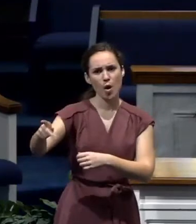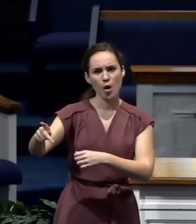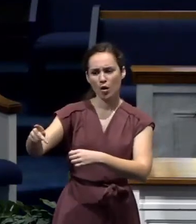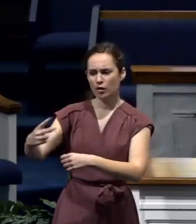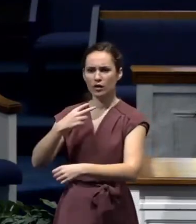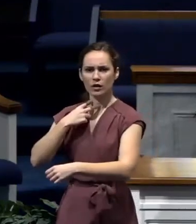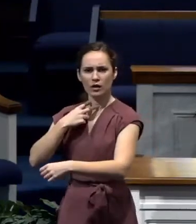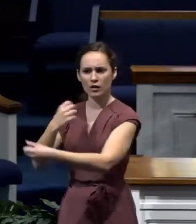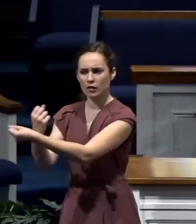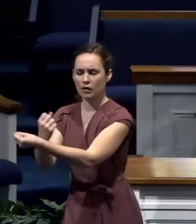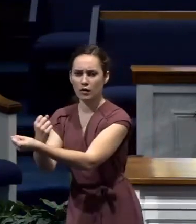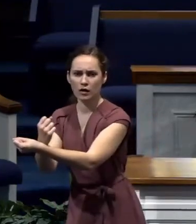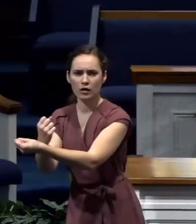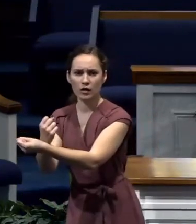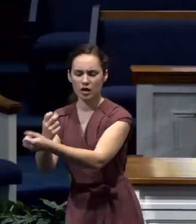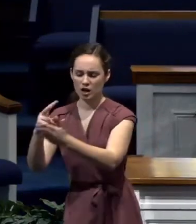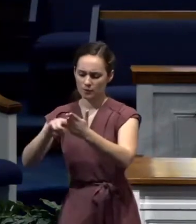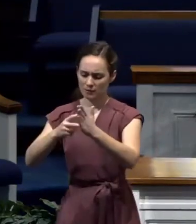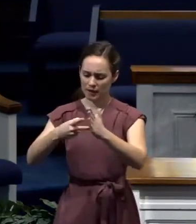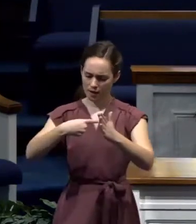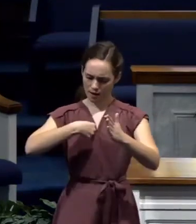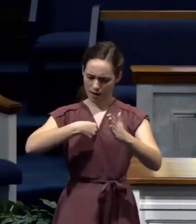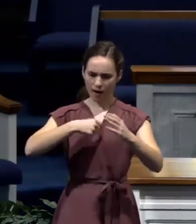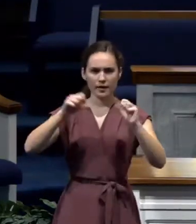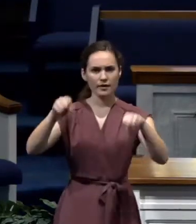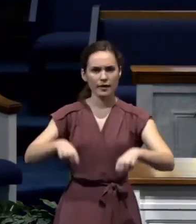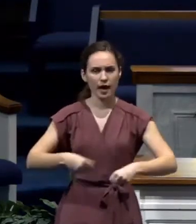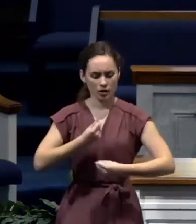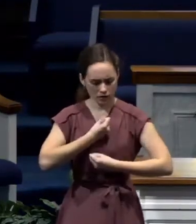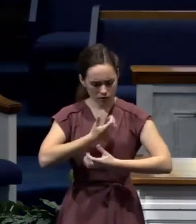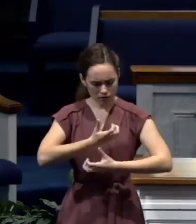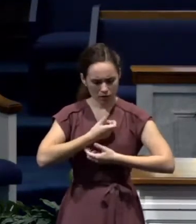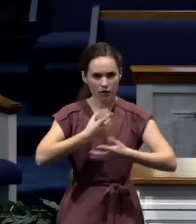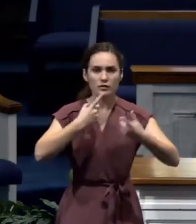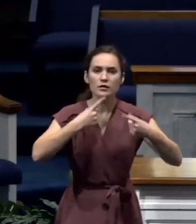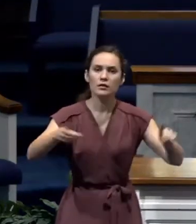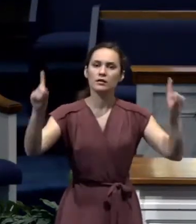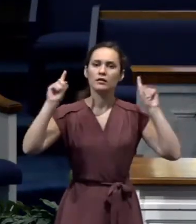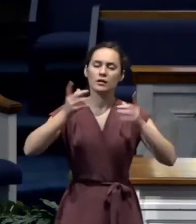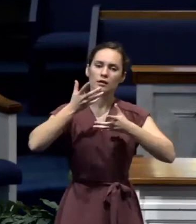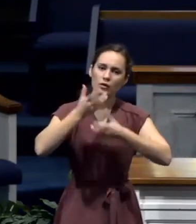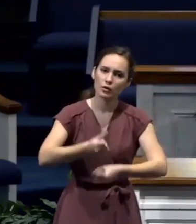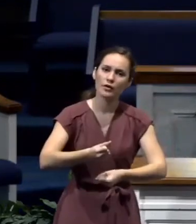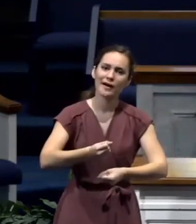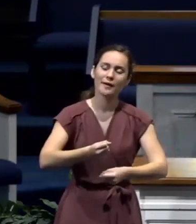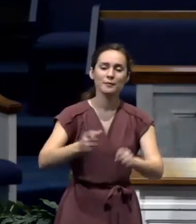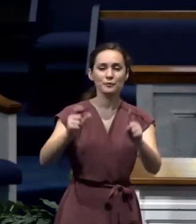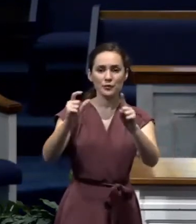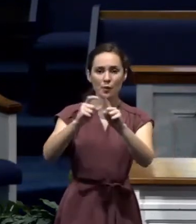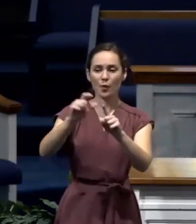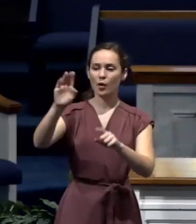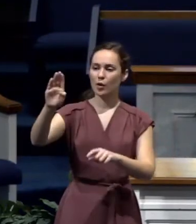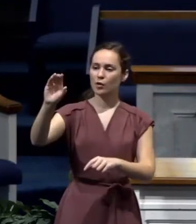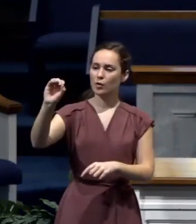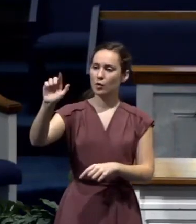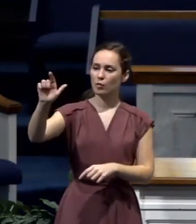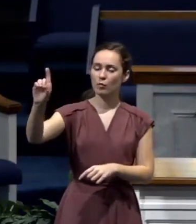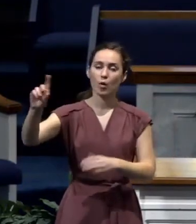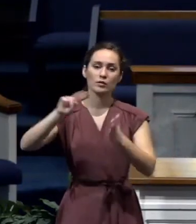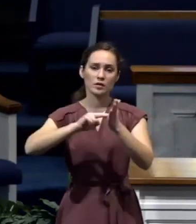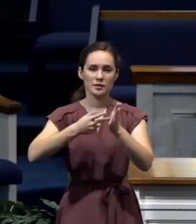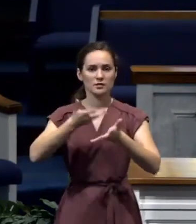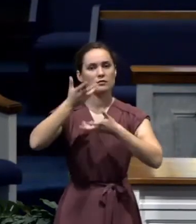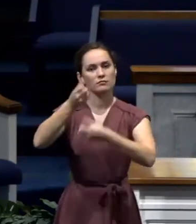speak. They saw Paul's imprisonment and it gave them courage. And the word for bold here has the idea to overcome